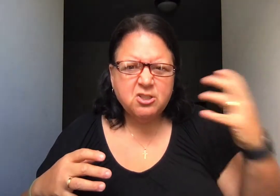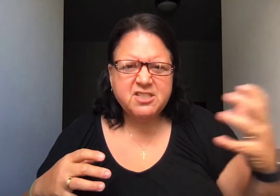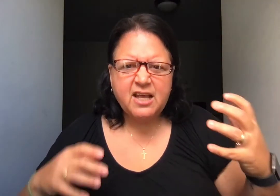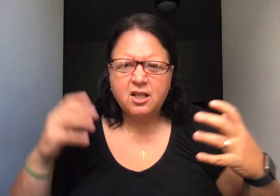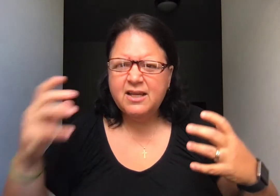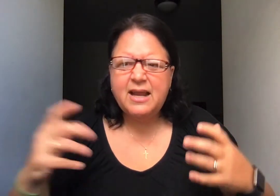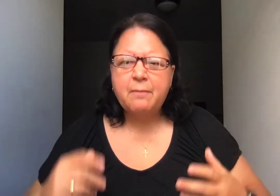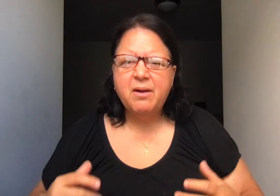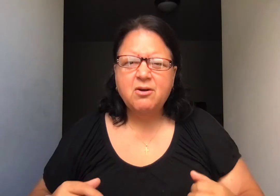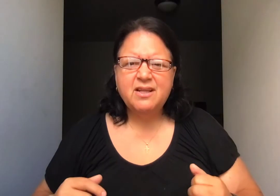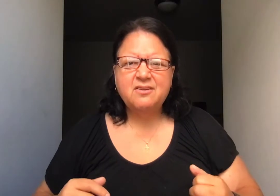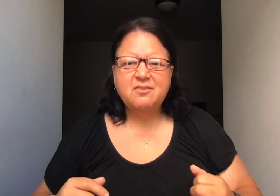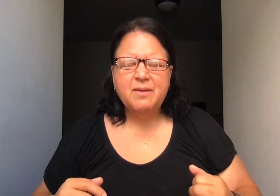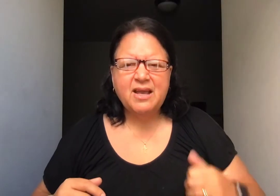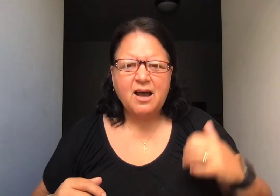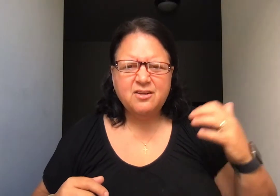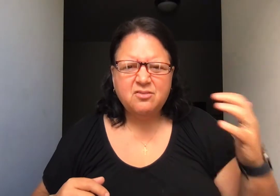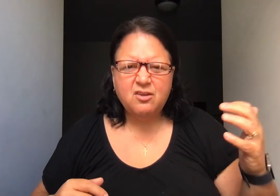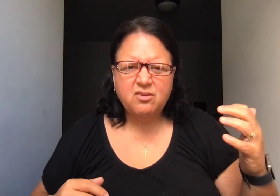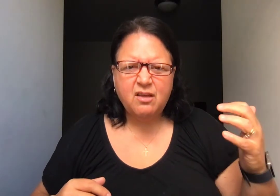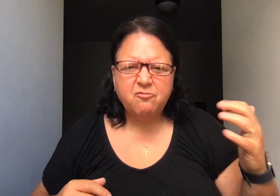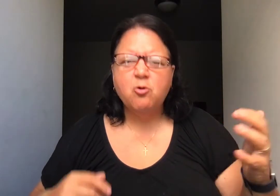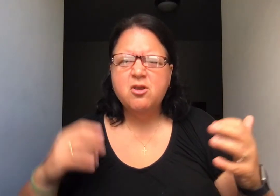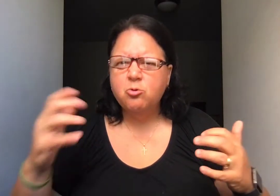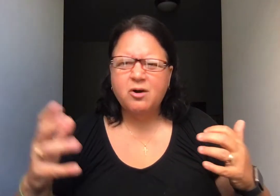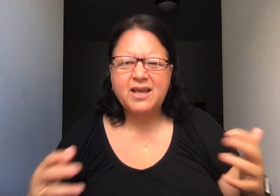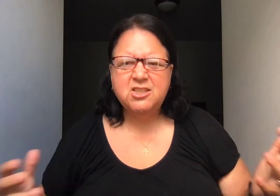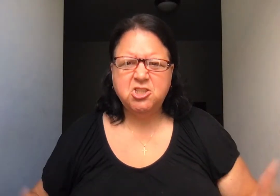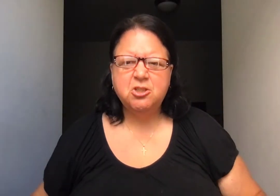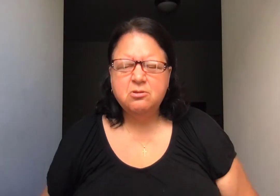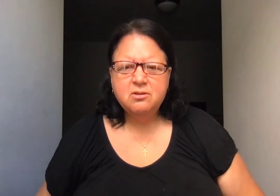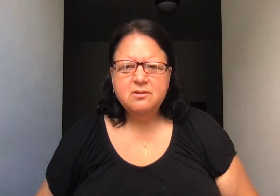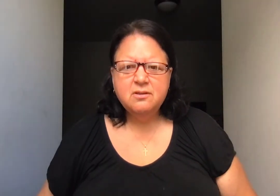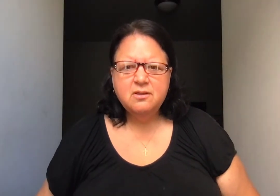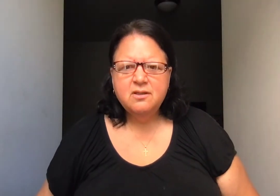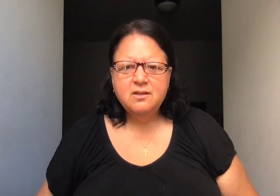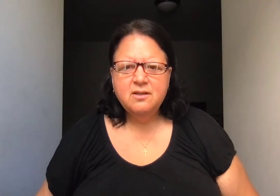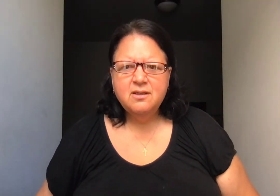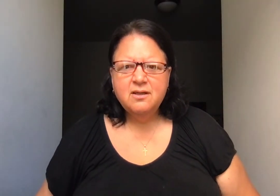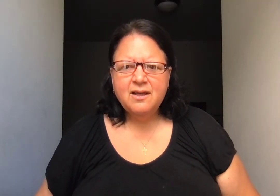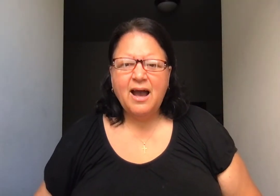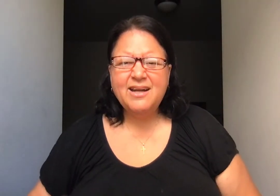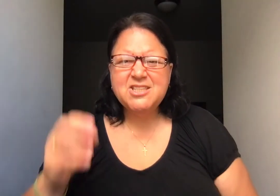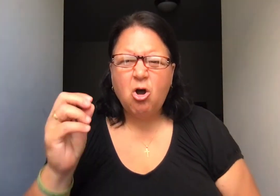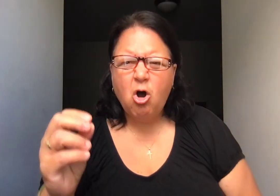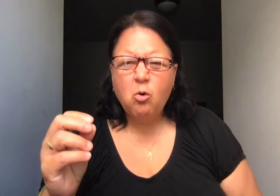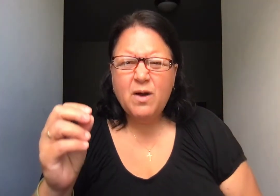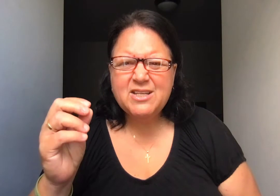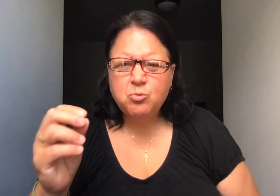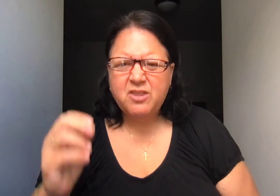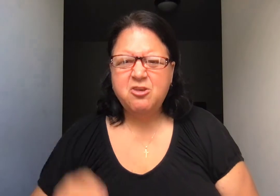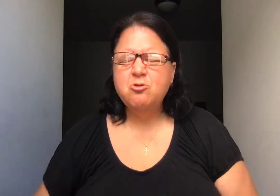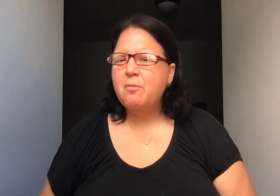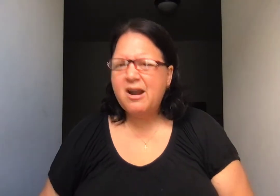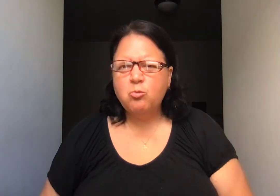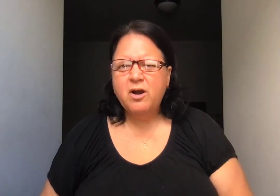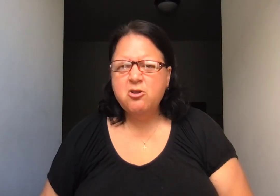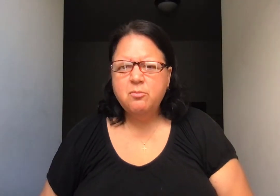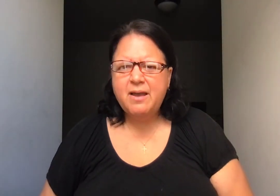single and not married, that doesn't mean God is for you or against you. God is always with you no matter where you may